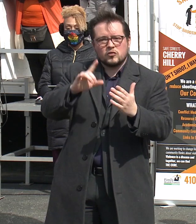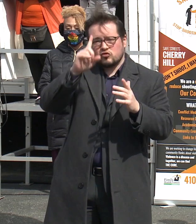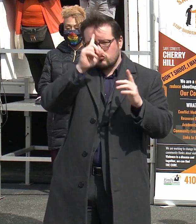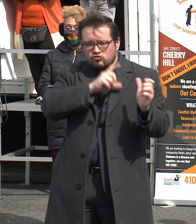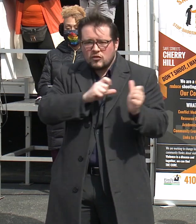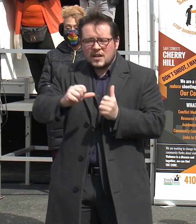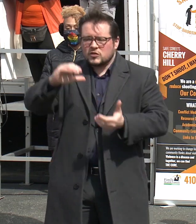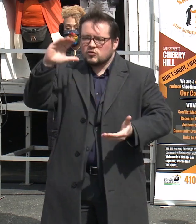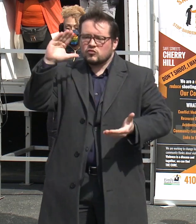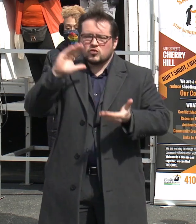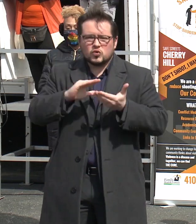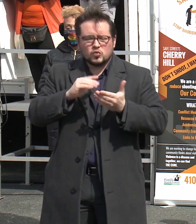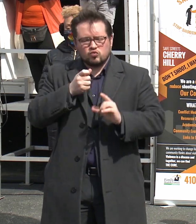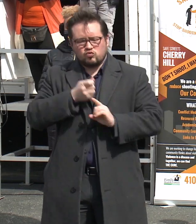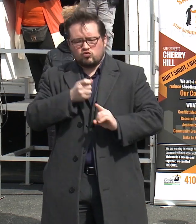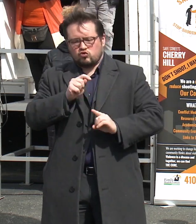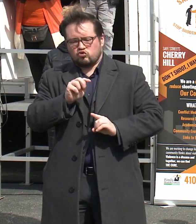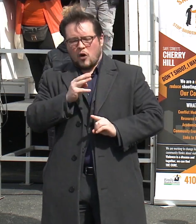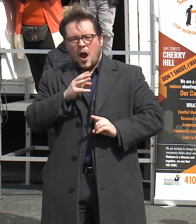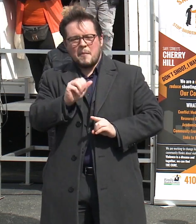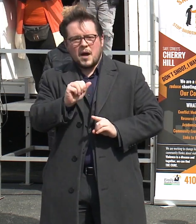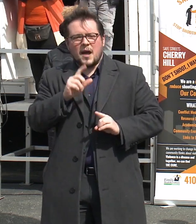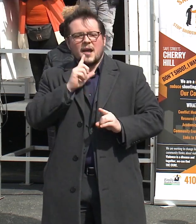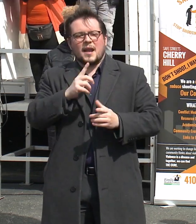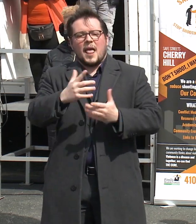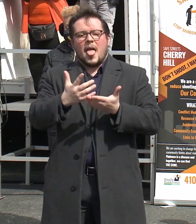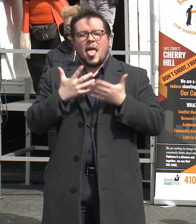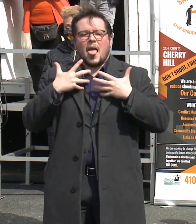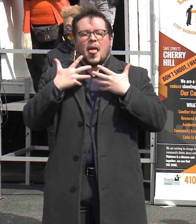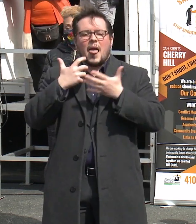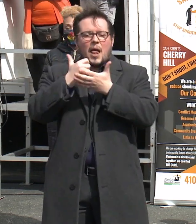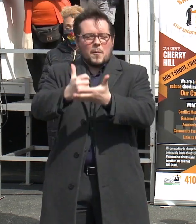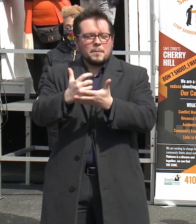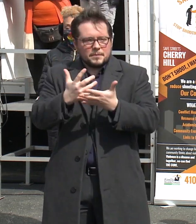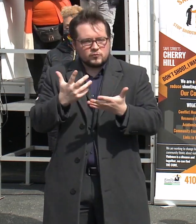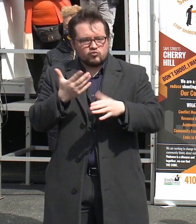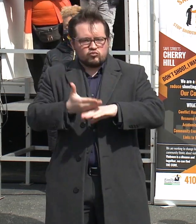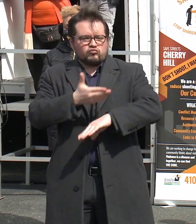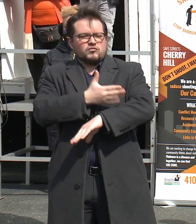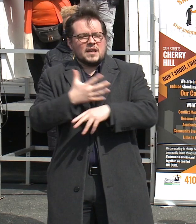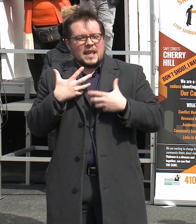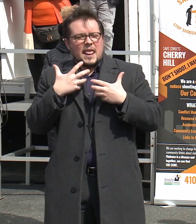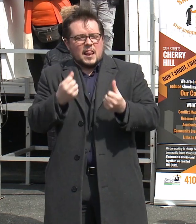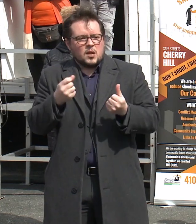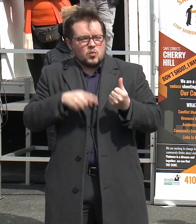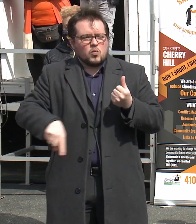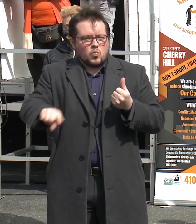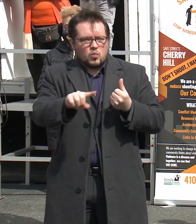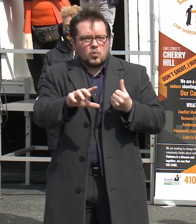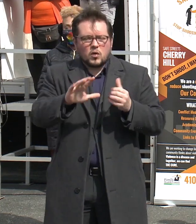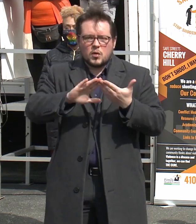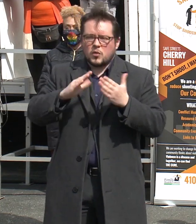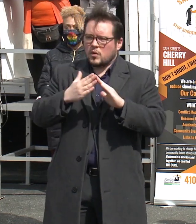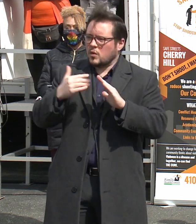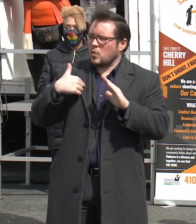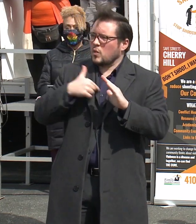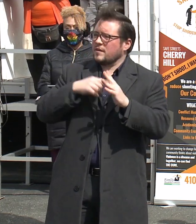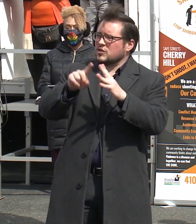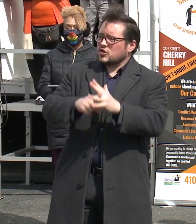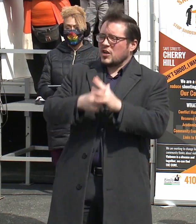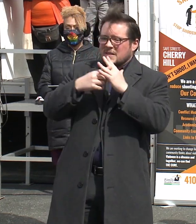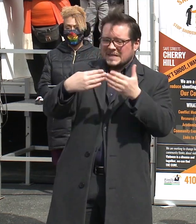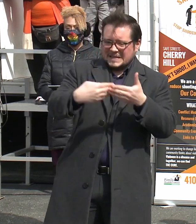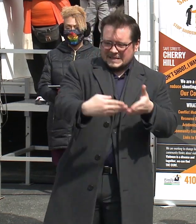heal individuals and communities. On September 17, 2020, the Health Department began convening a multi-sector,